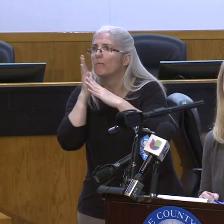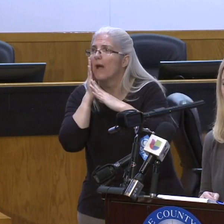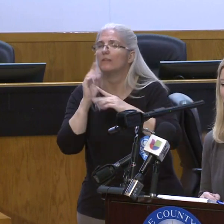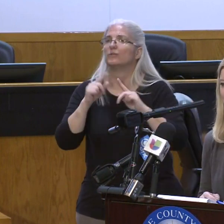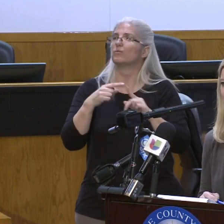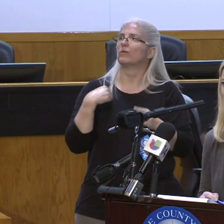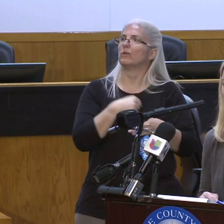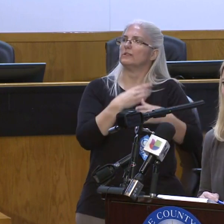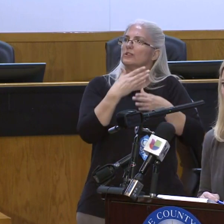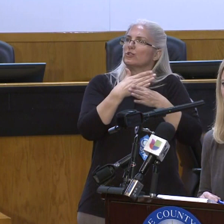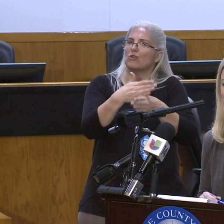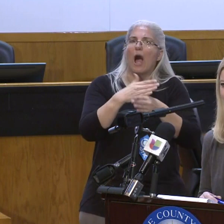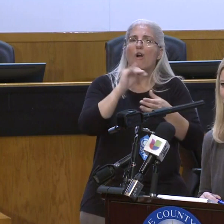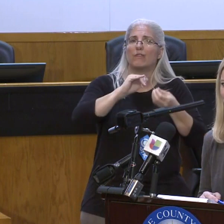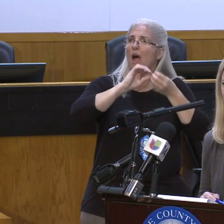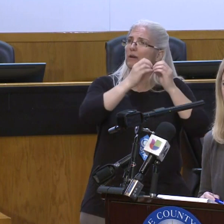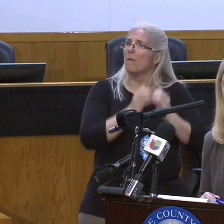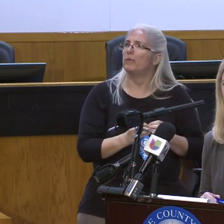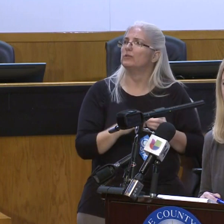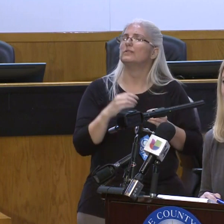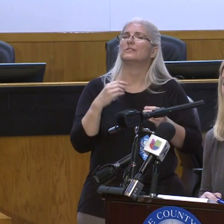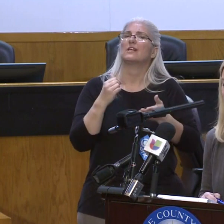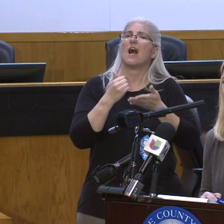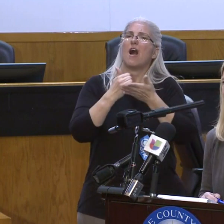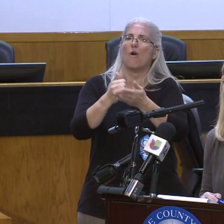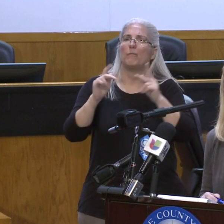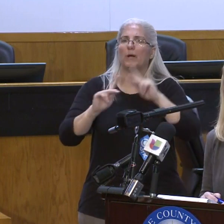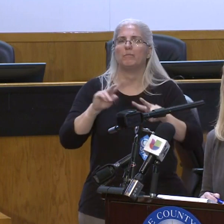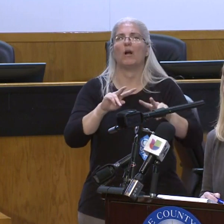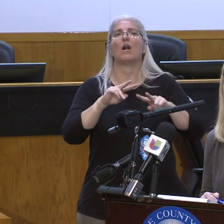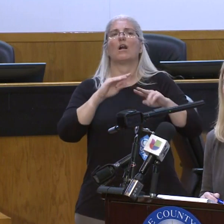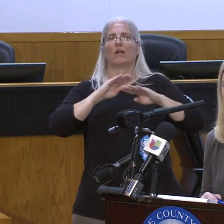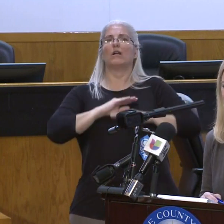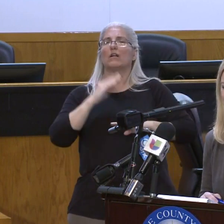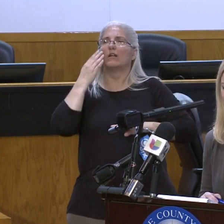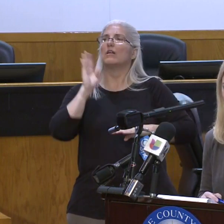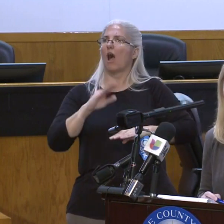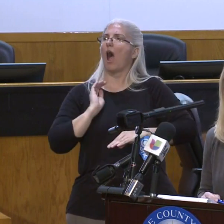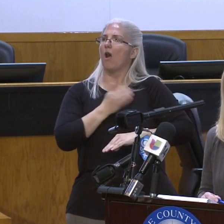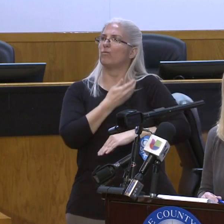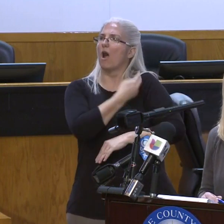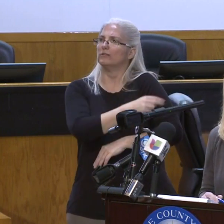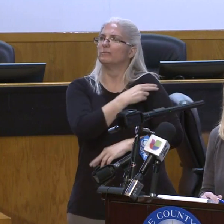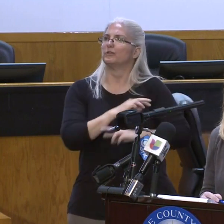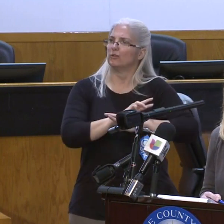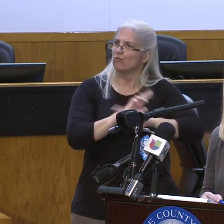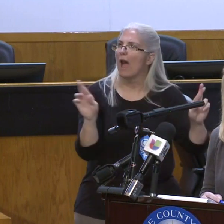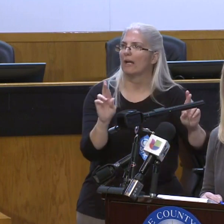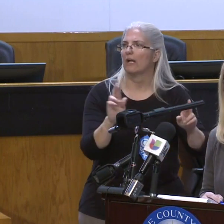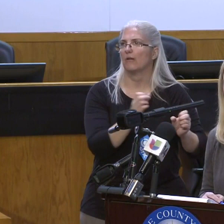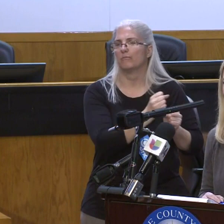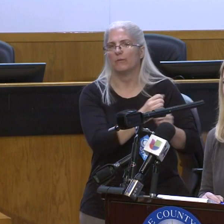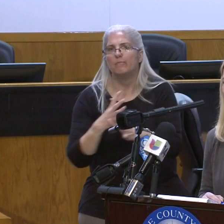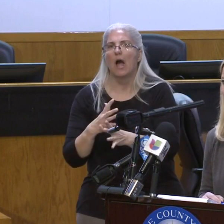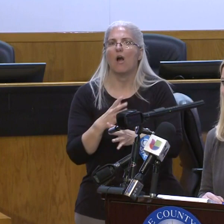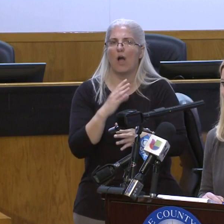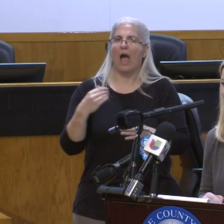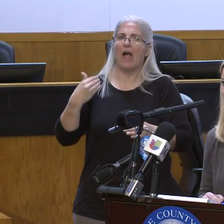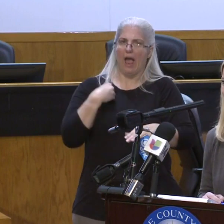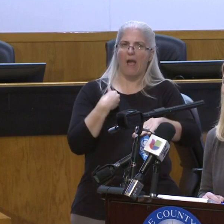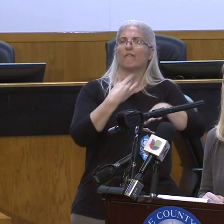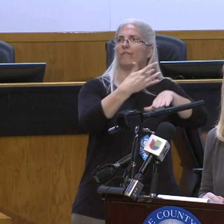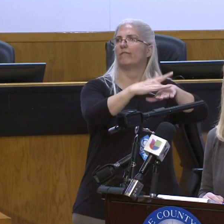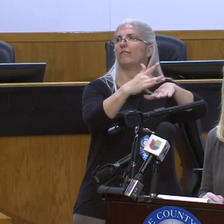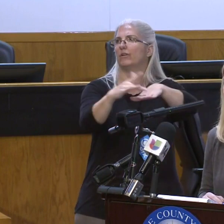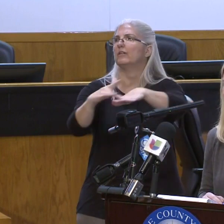reassure people that our hospitals currently have a significant amount of remaining capacity. I think another reason for sharing the